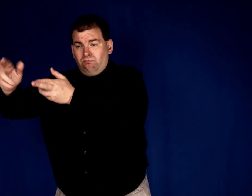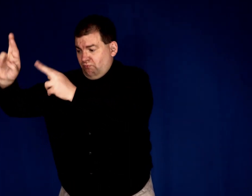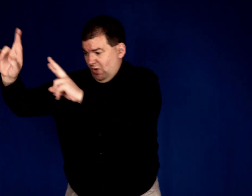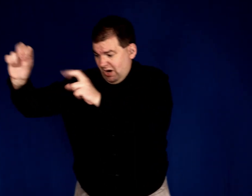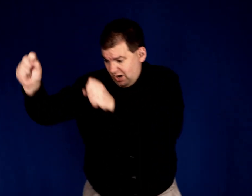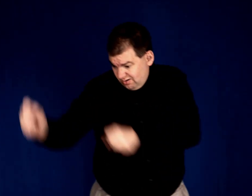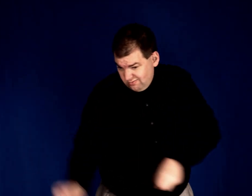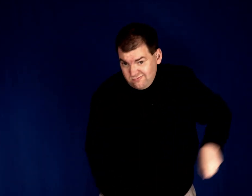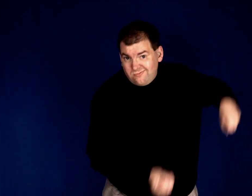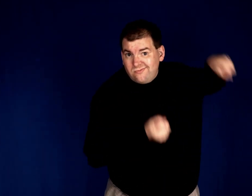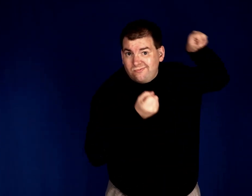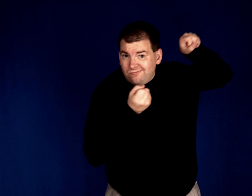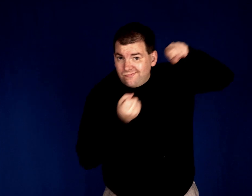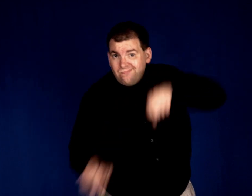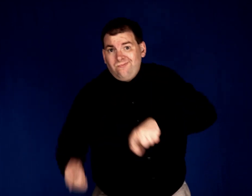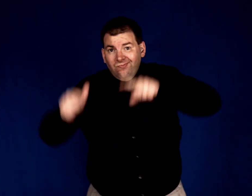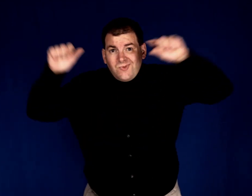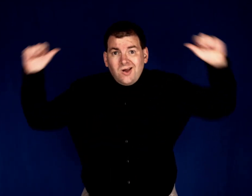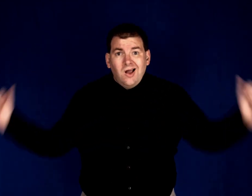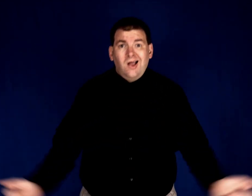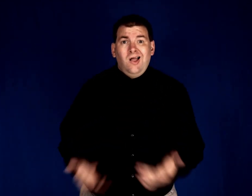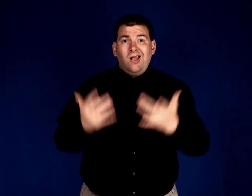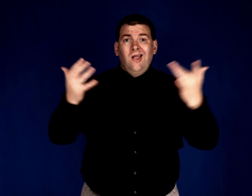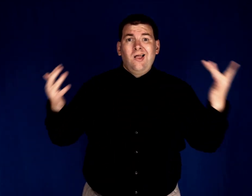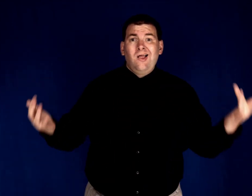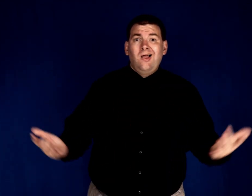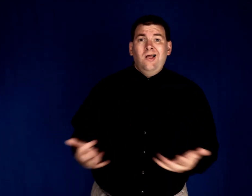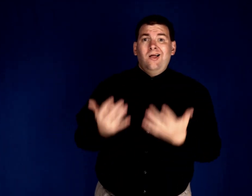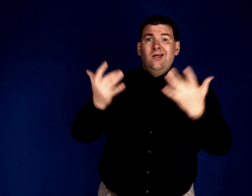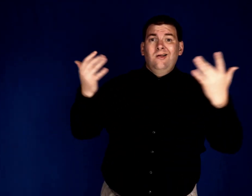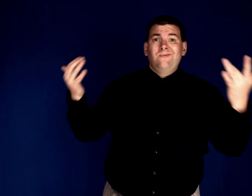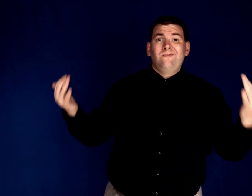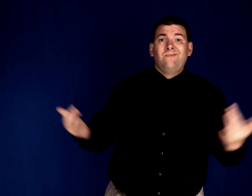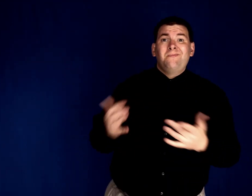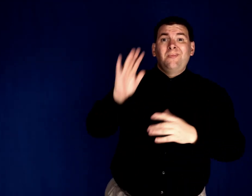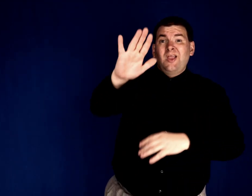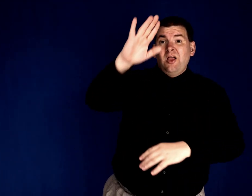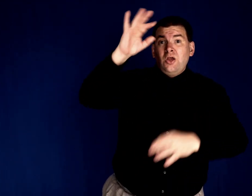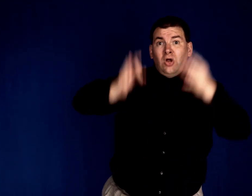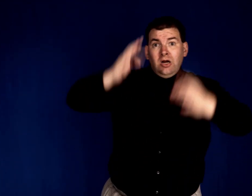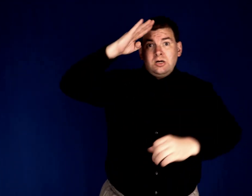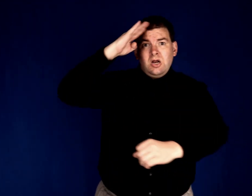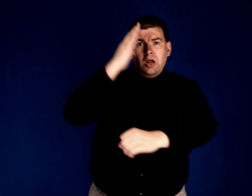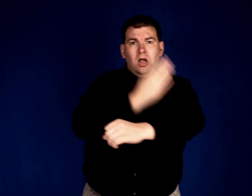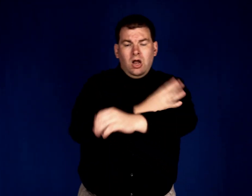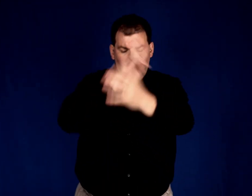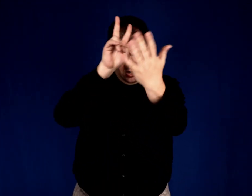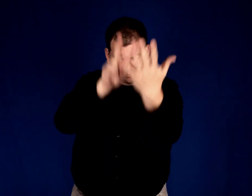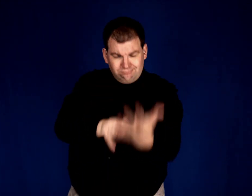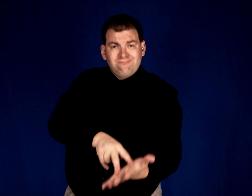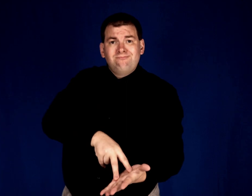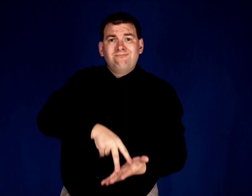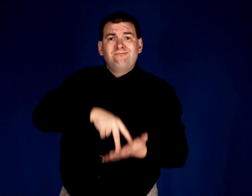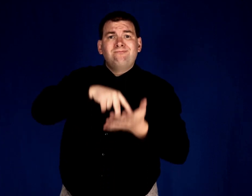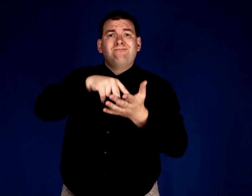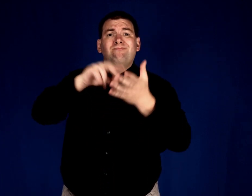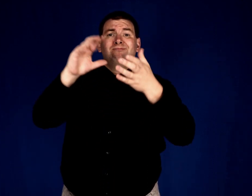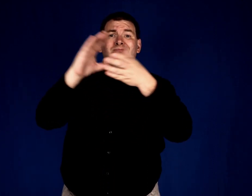lead me away, The judge's son stood up and said,